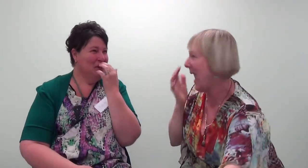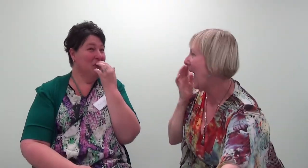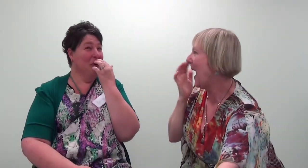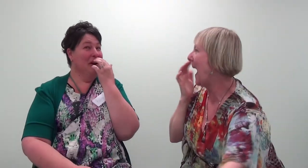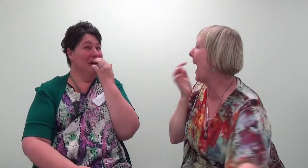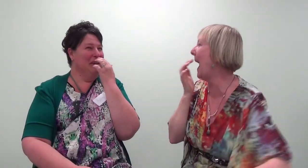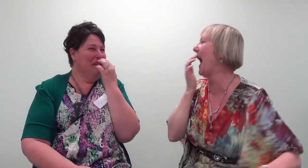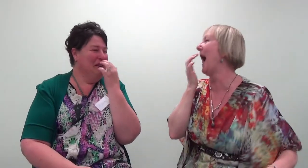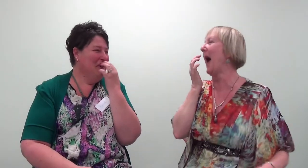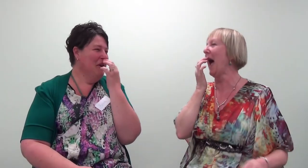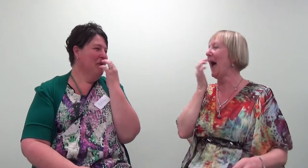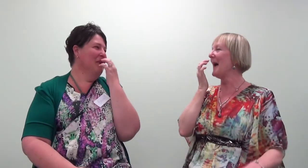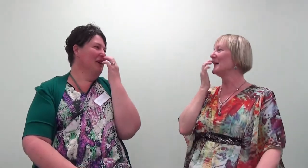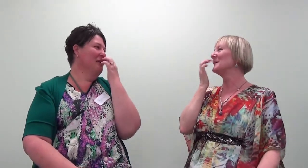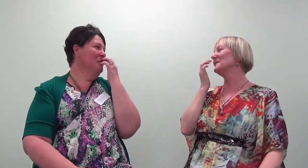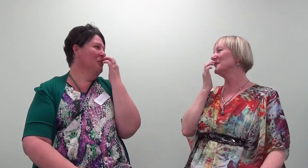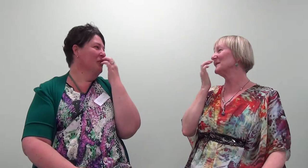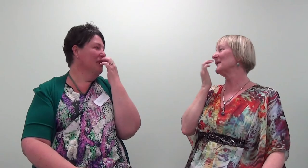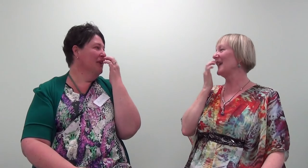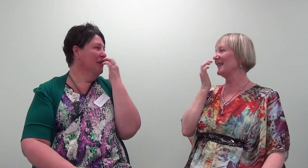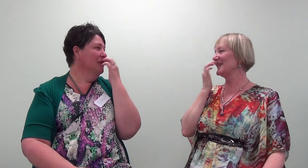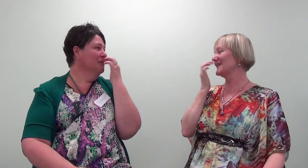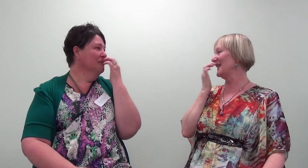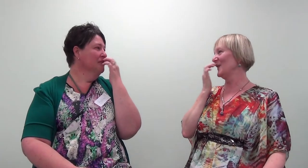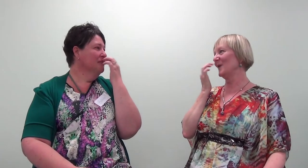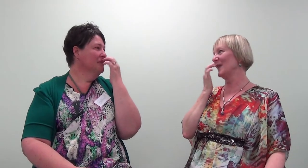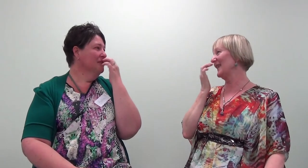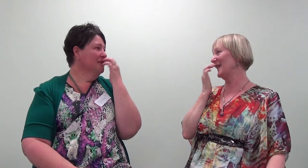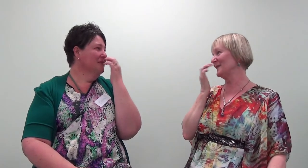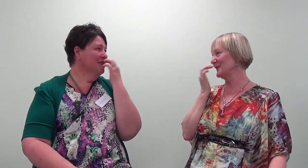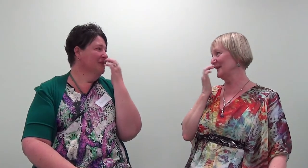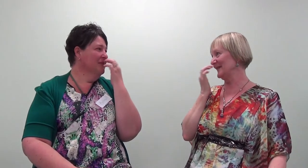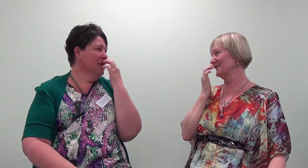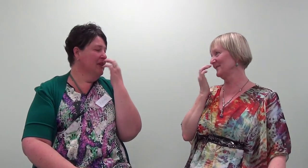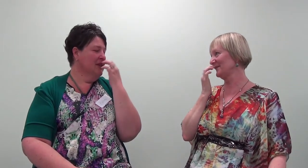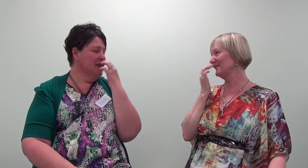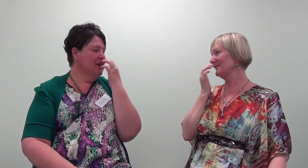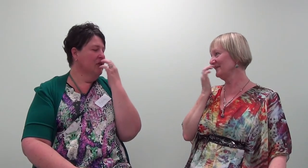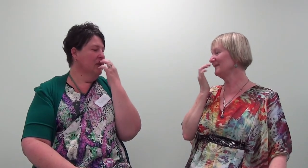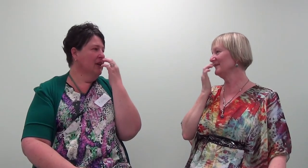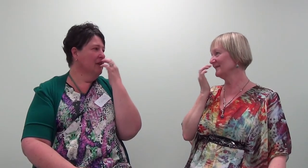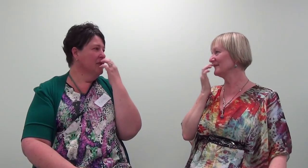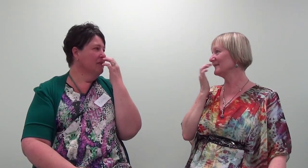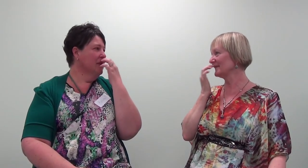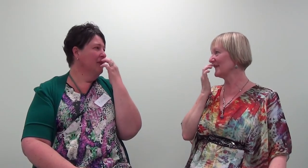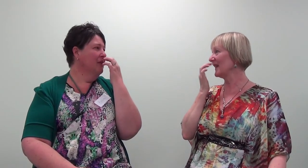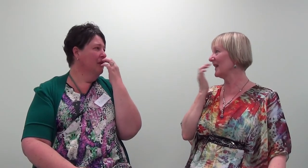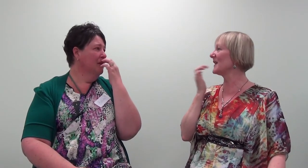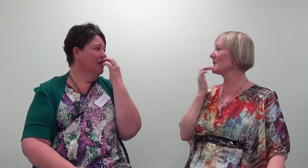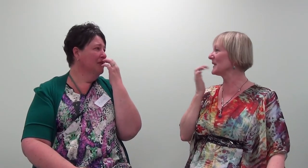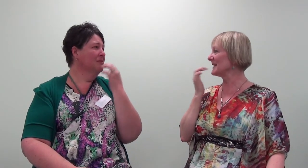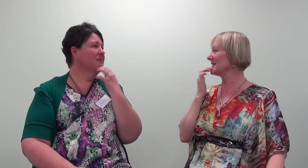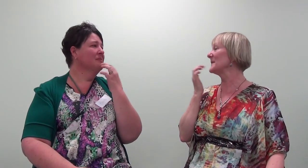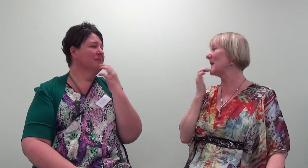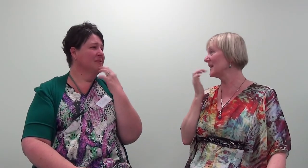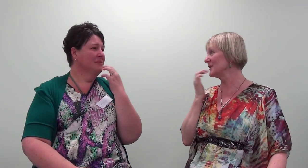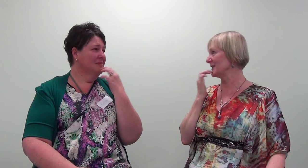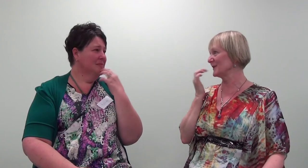Sorry. I'm making them all cry. And they're sending all that love to me. and they're sending all their love to me and i'm releasing my judgement